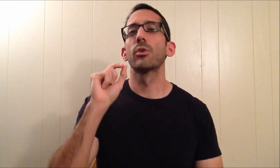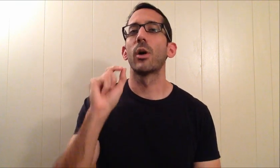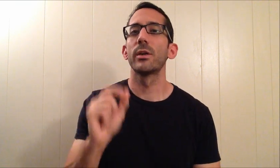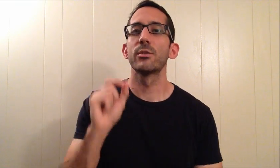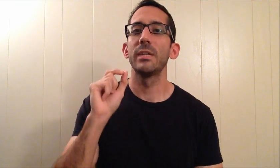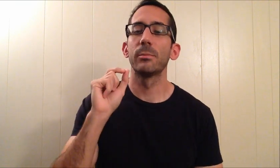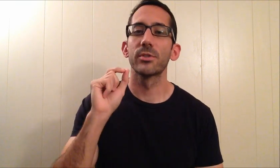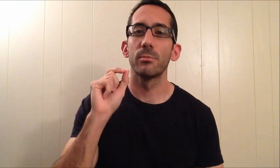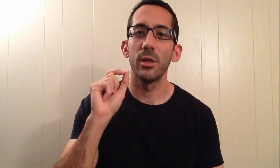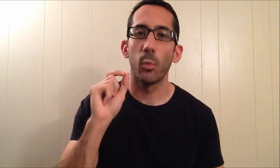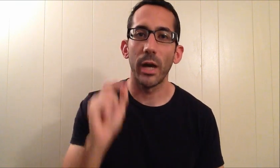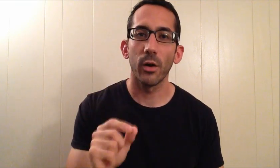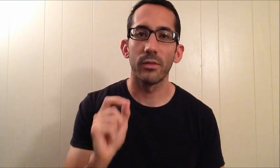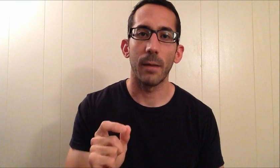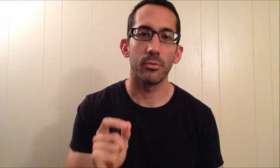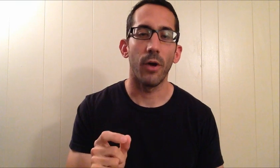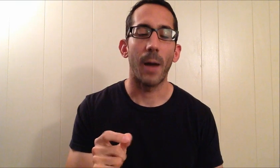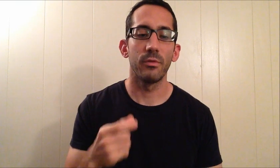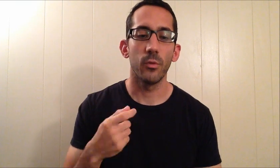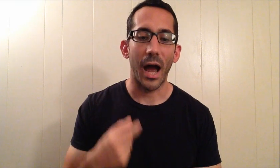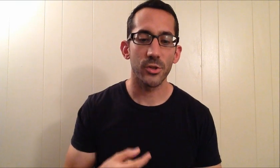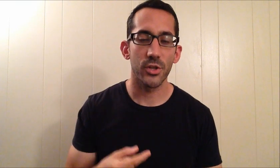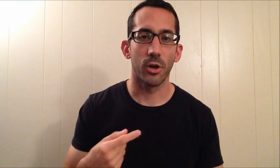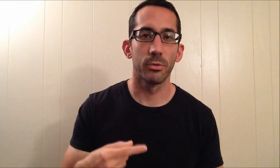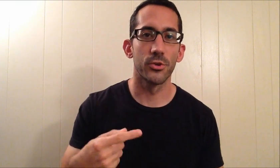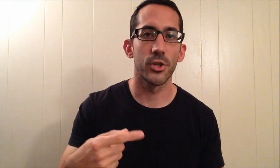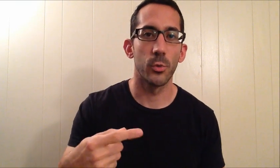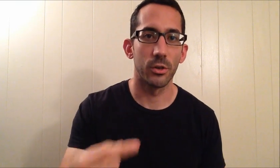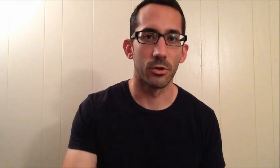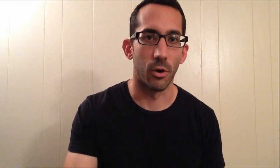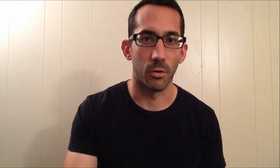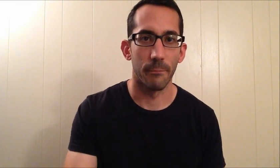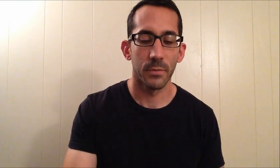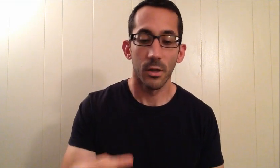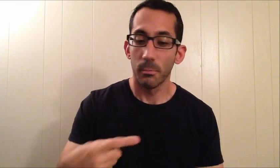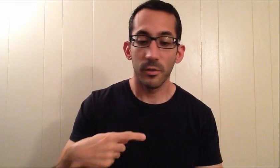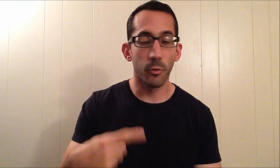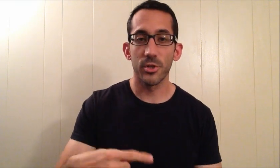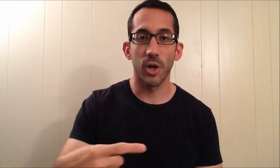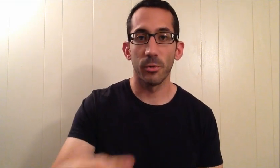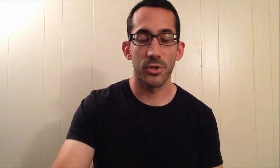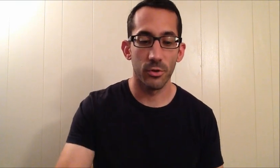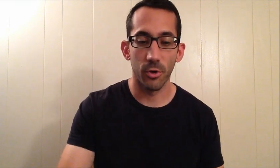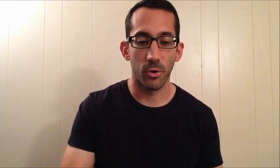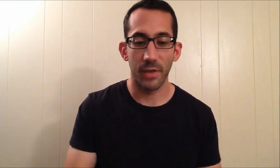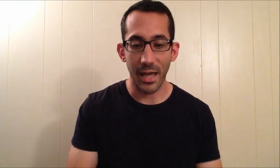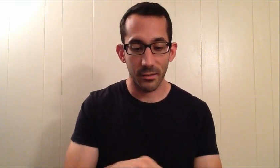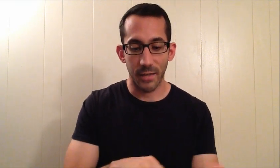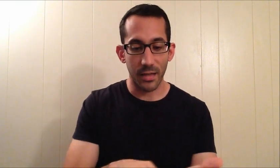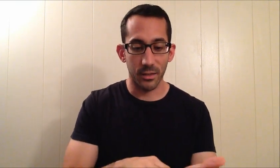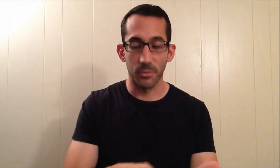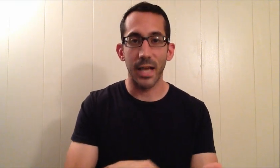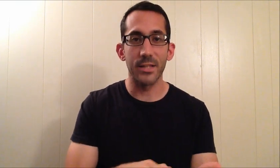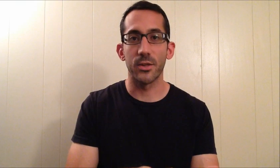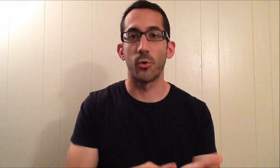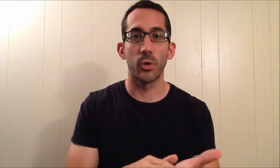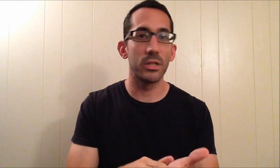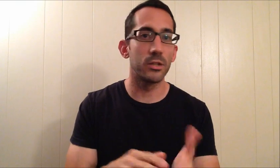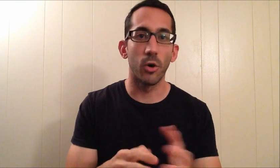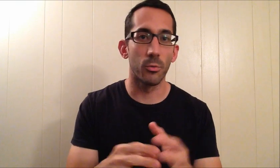were going to be able to be aware of that problem if you actually start pursuing your goal. Before you start pursuing your goal, that little dead zone where you didn't know